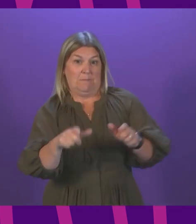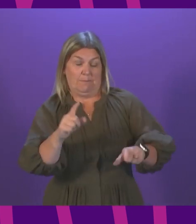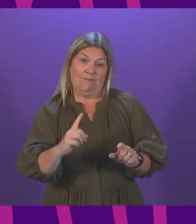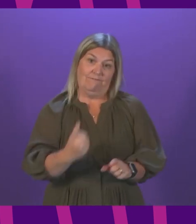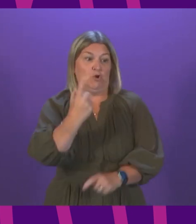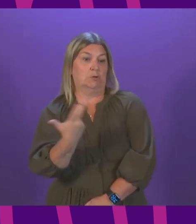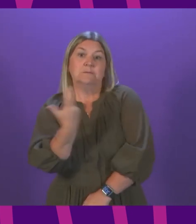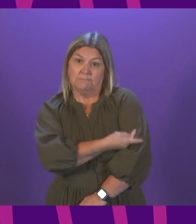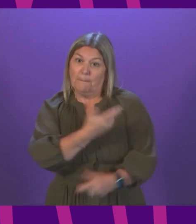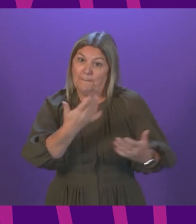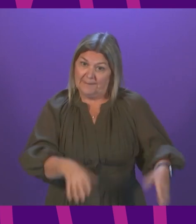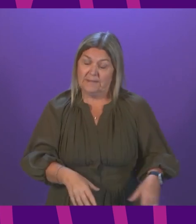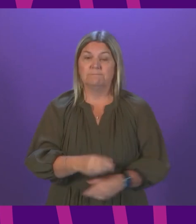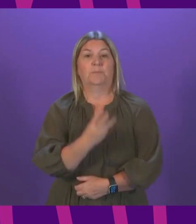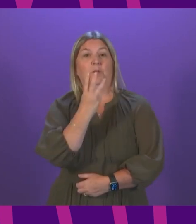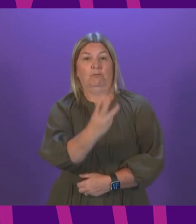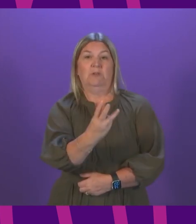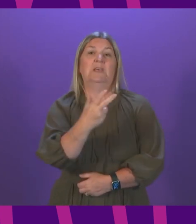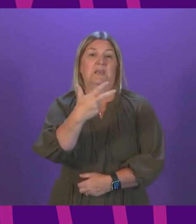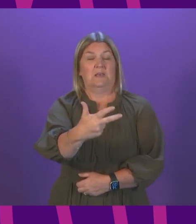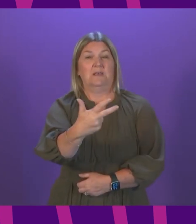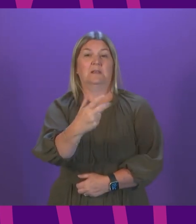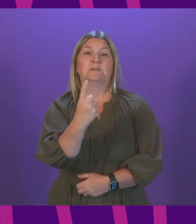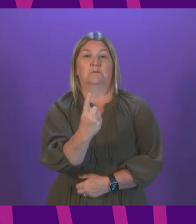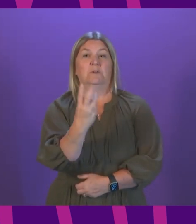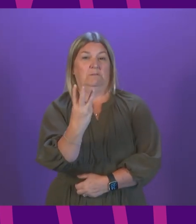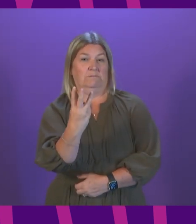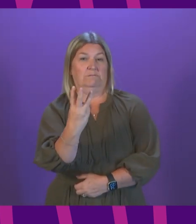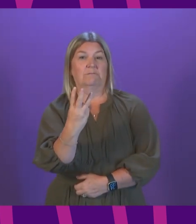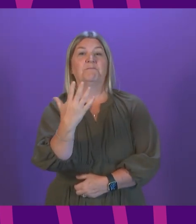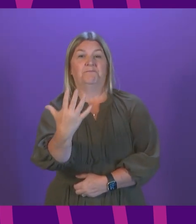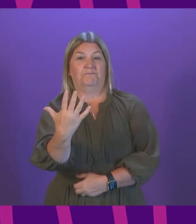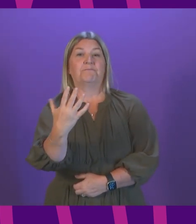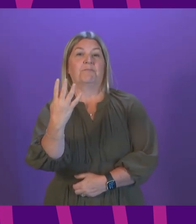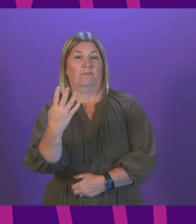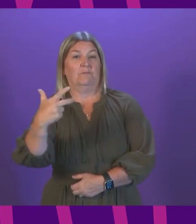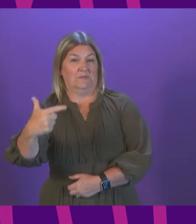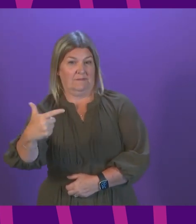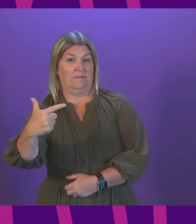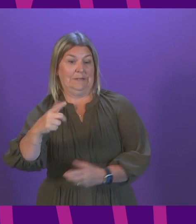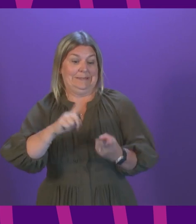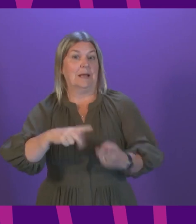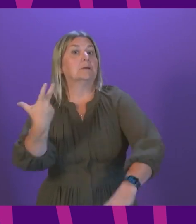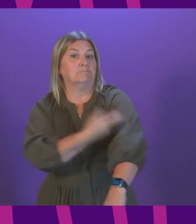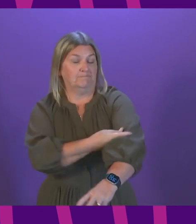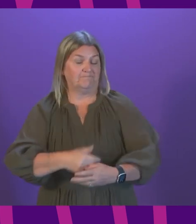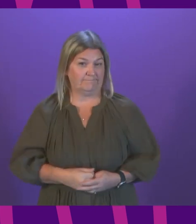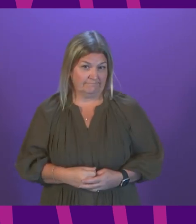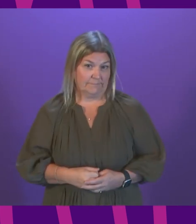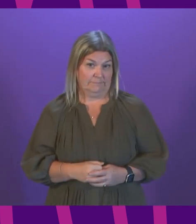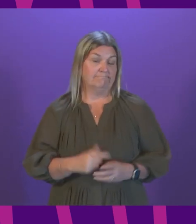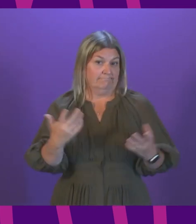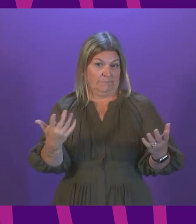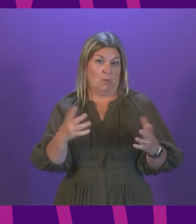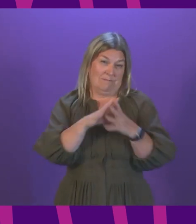have had a first dose, and 3,813,547 have had both doses. That